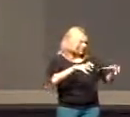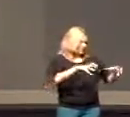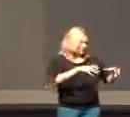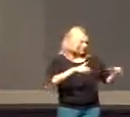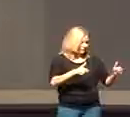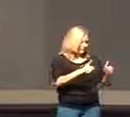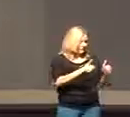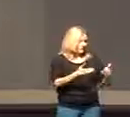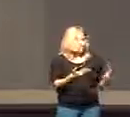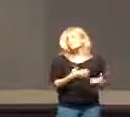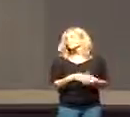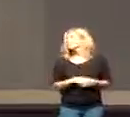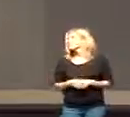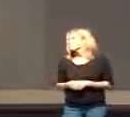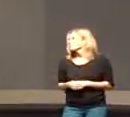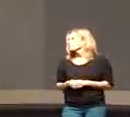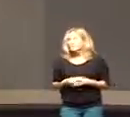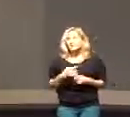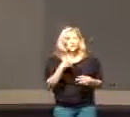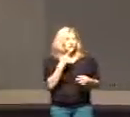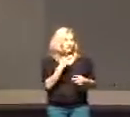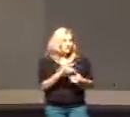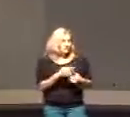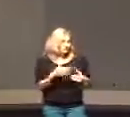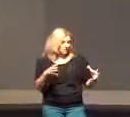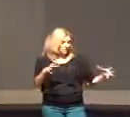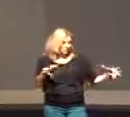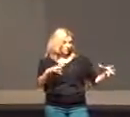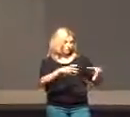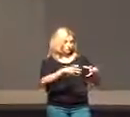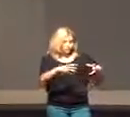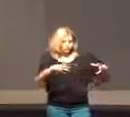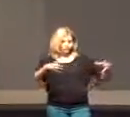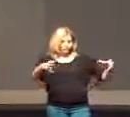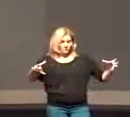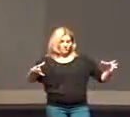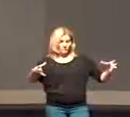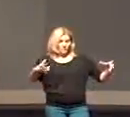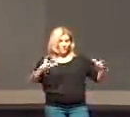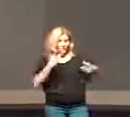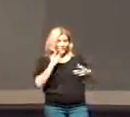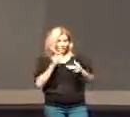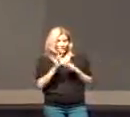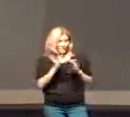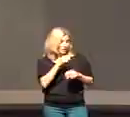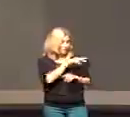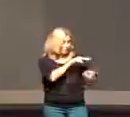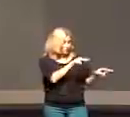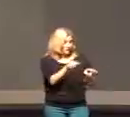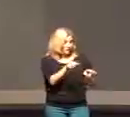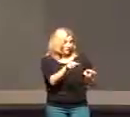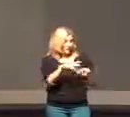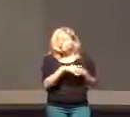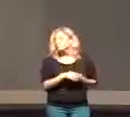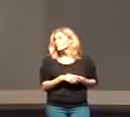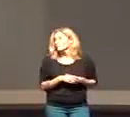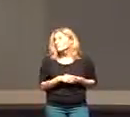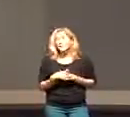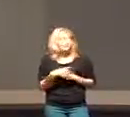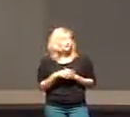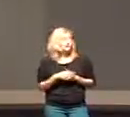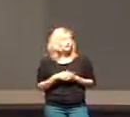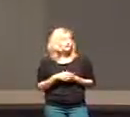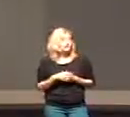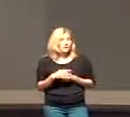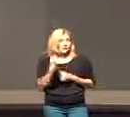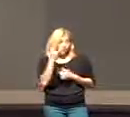Jesus. Some of you know what Jesus declared. As the crowds got bigger the Bible says that Jesus turned to them and said